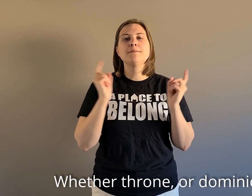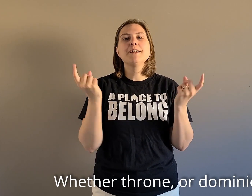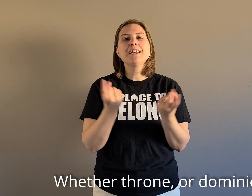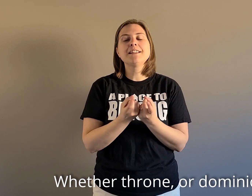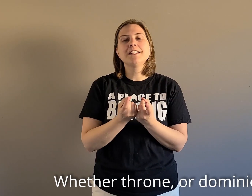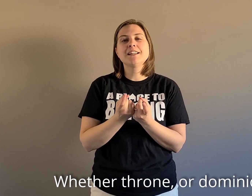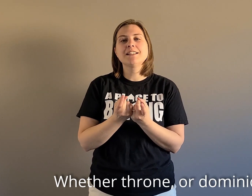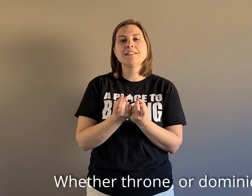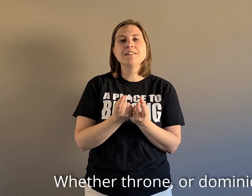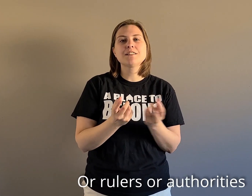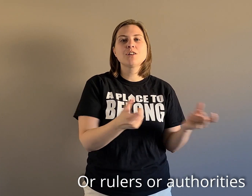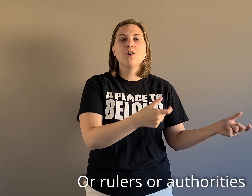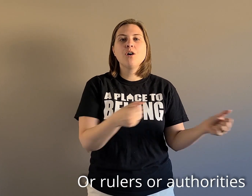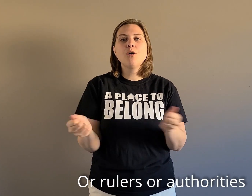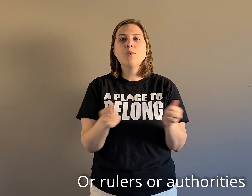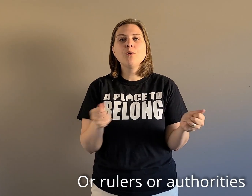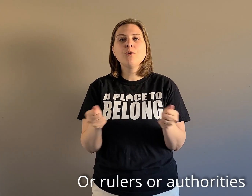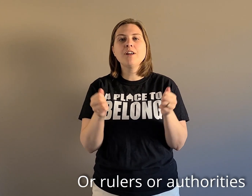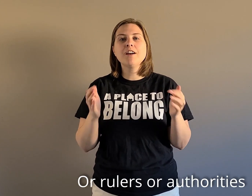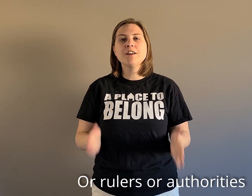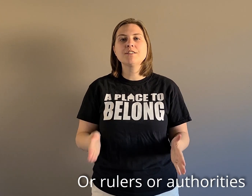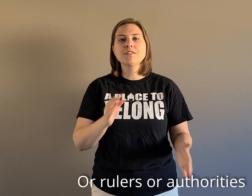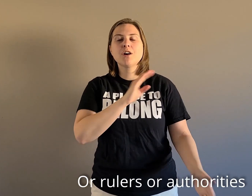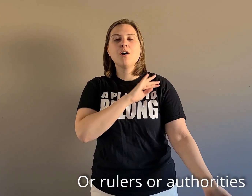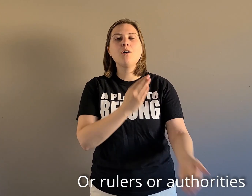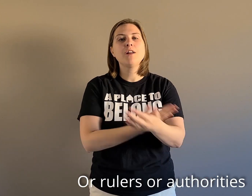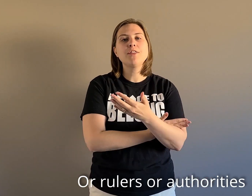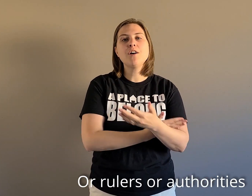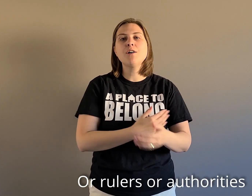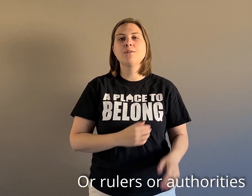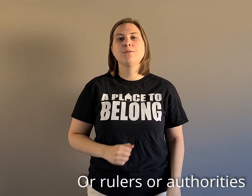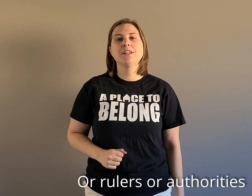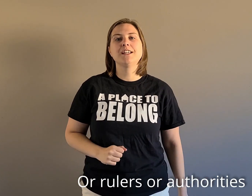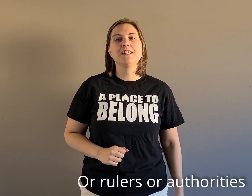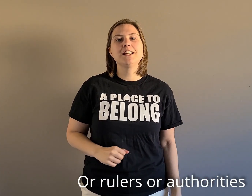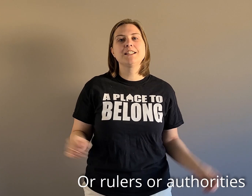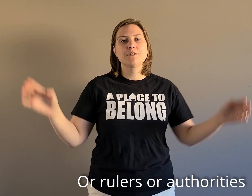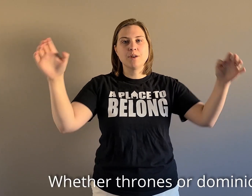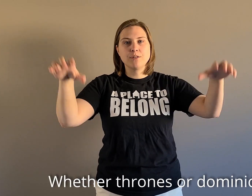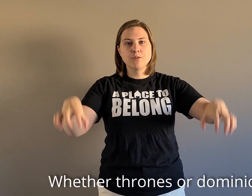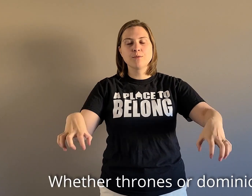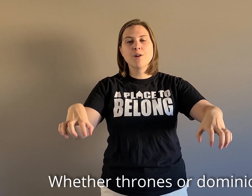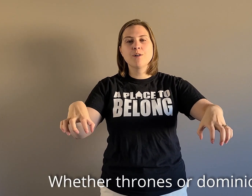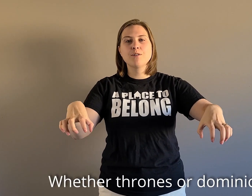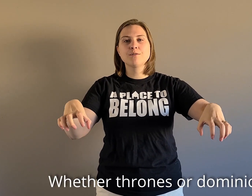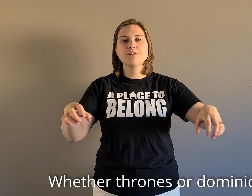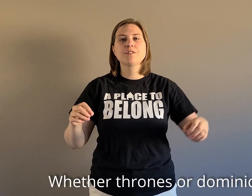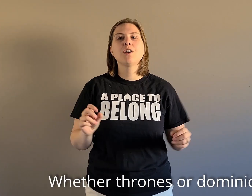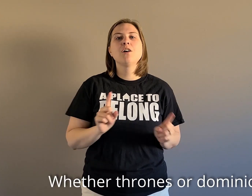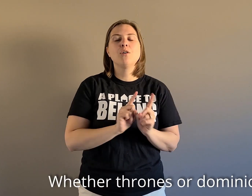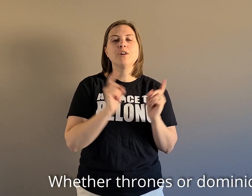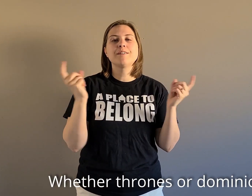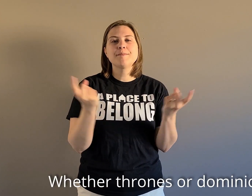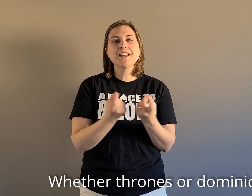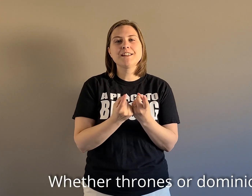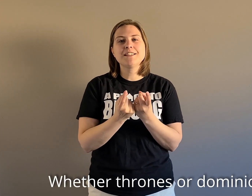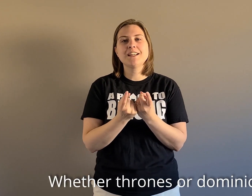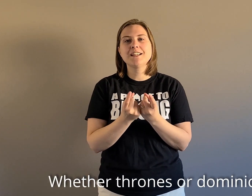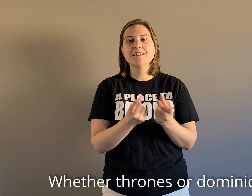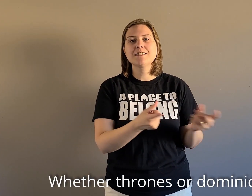dominions or rulers or authorities for the thrones or dominions